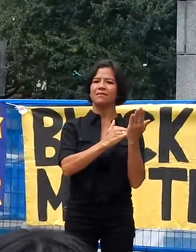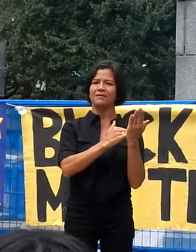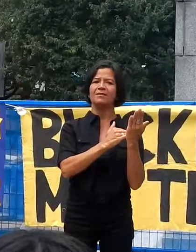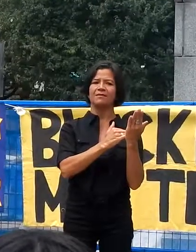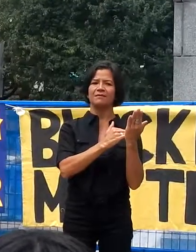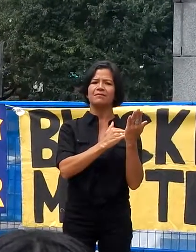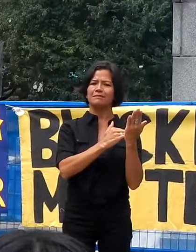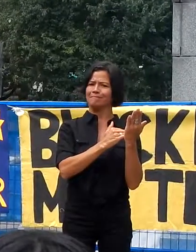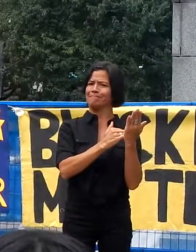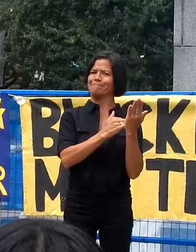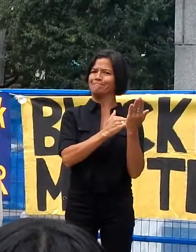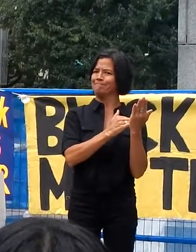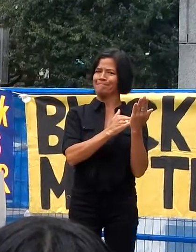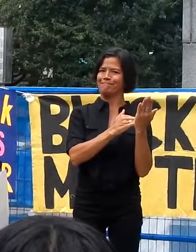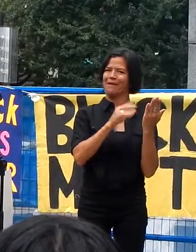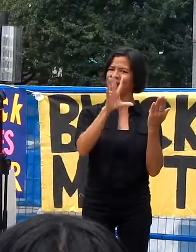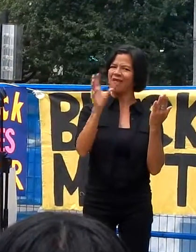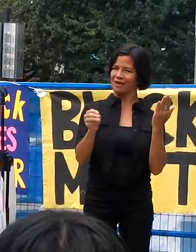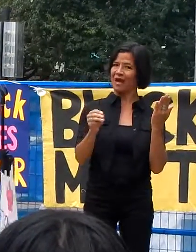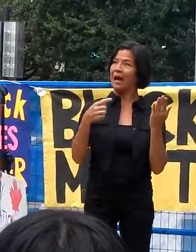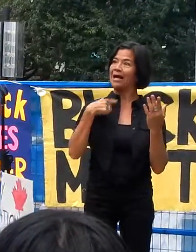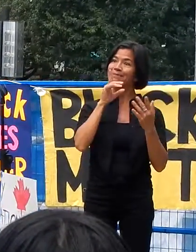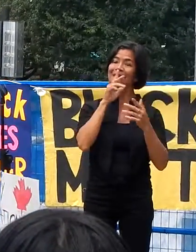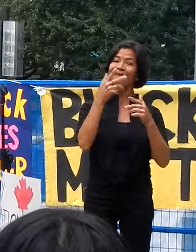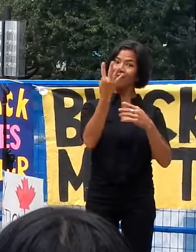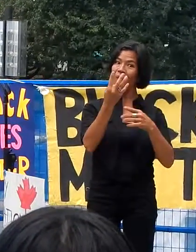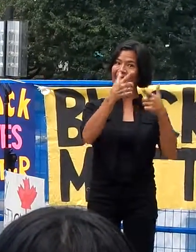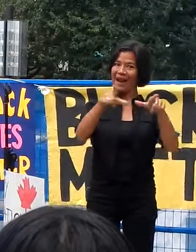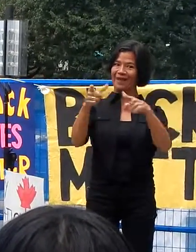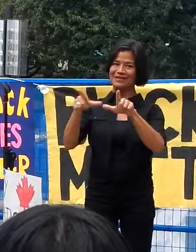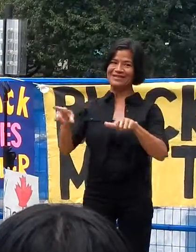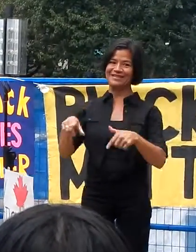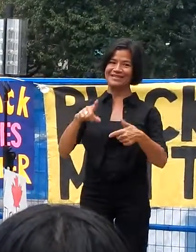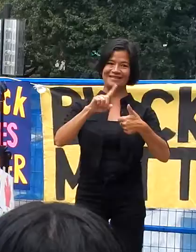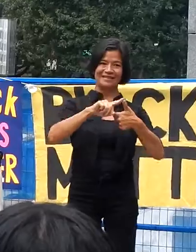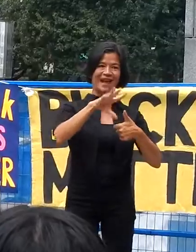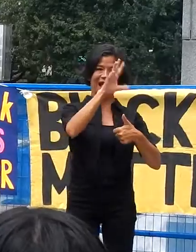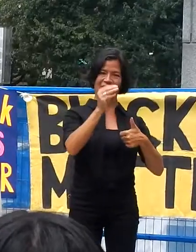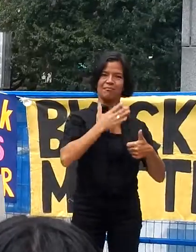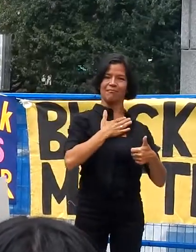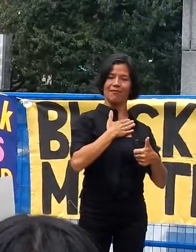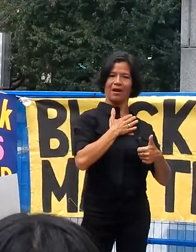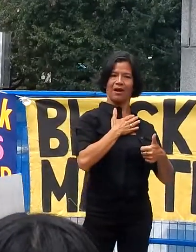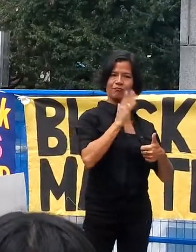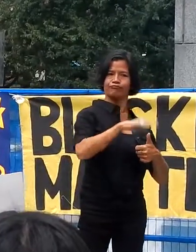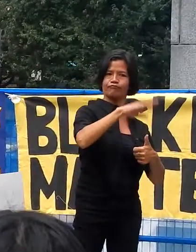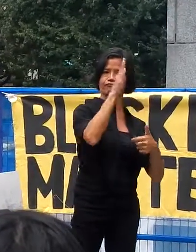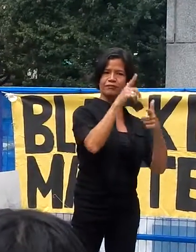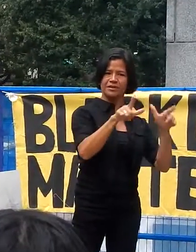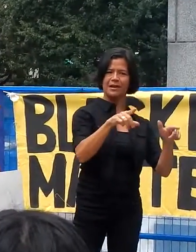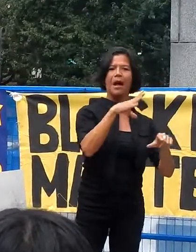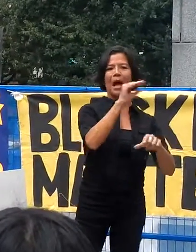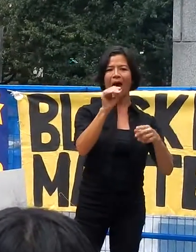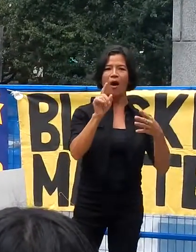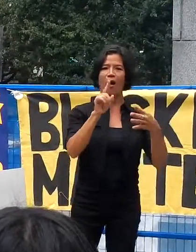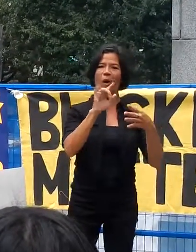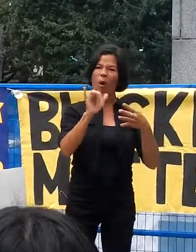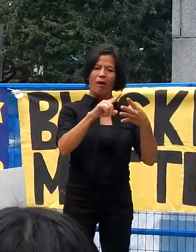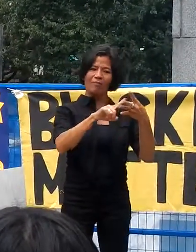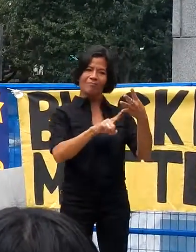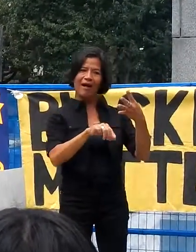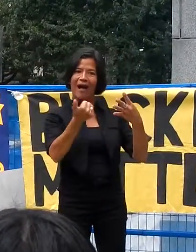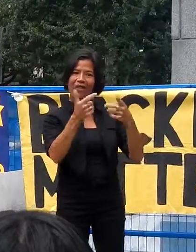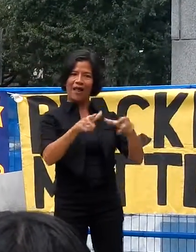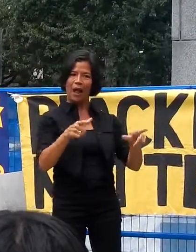from Africa. My mother tongue and the few languages that we are supposed to talk while we are back in Africa.